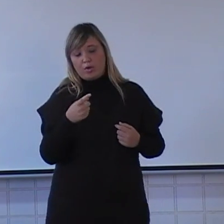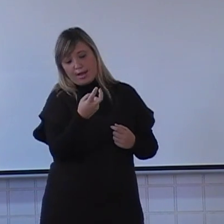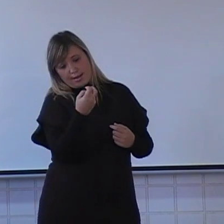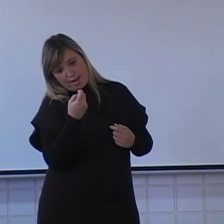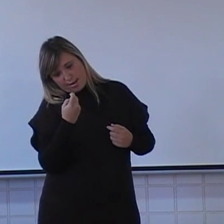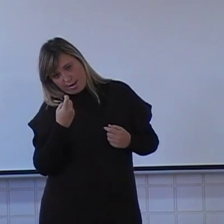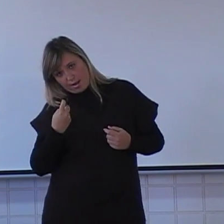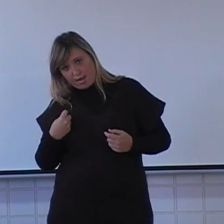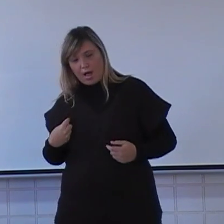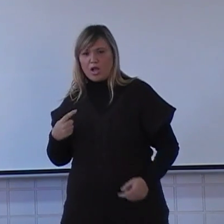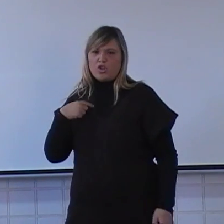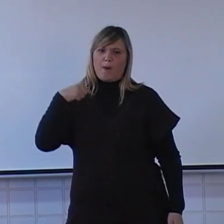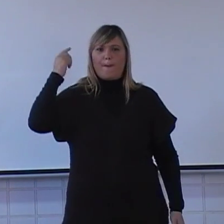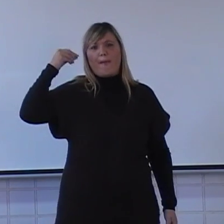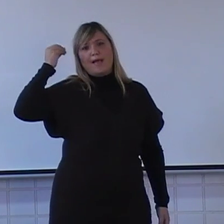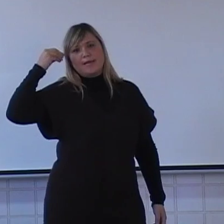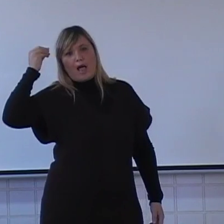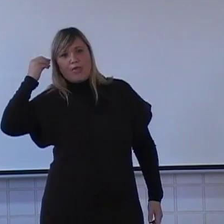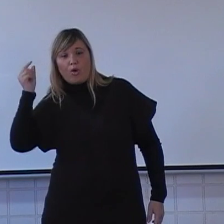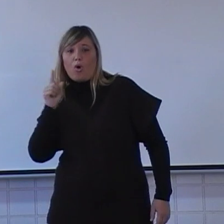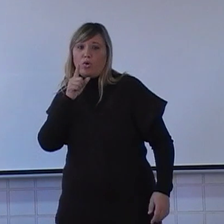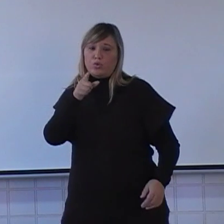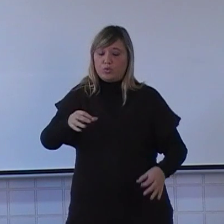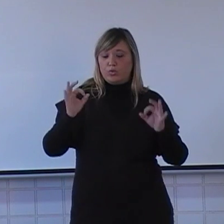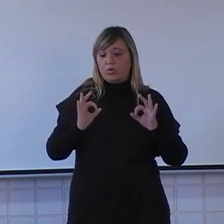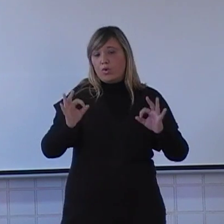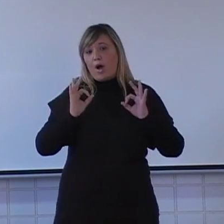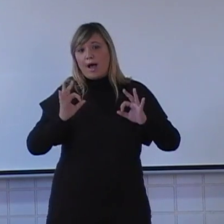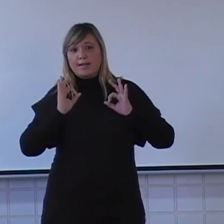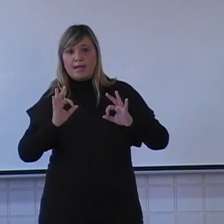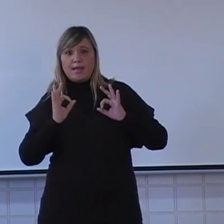at heart